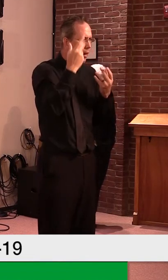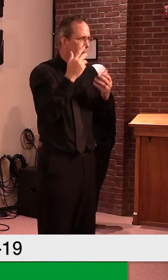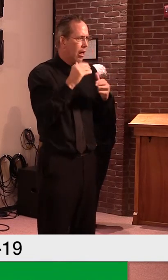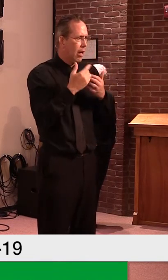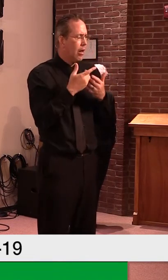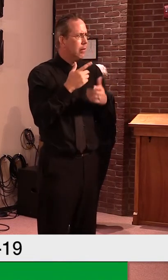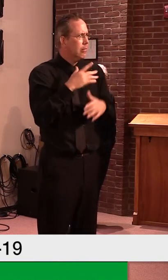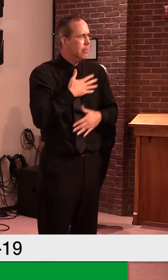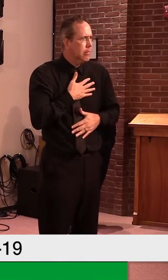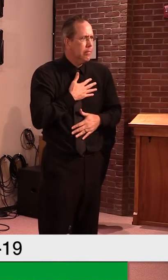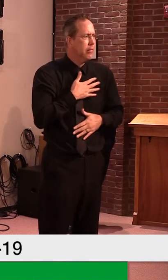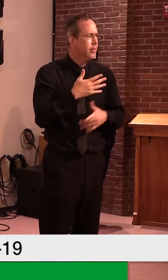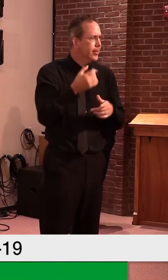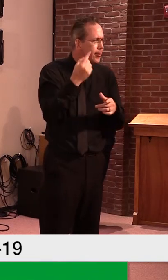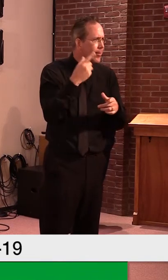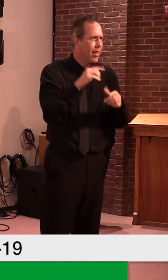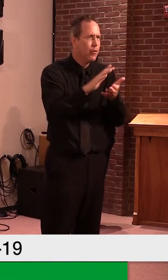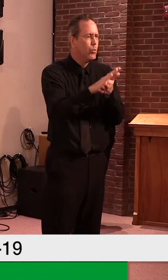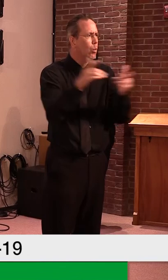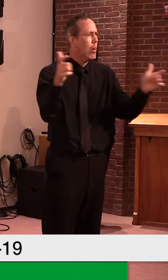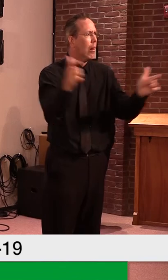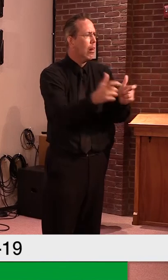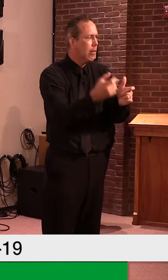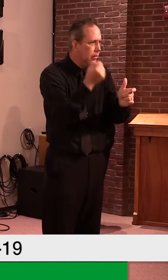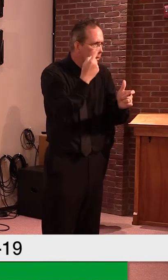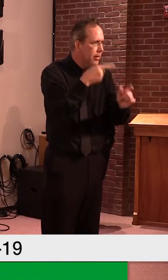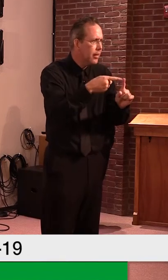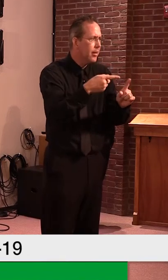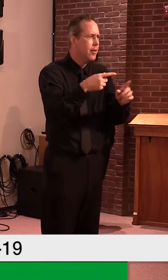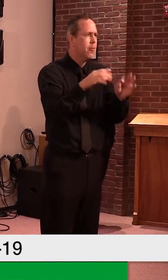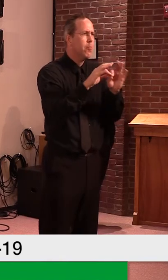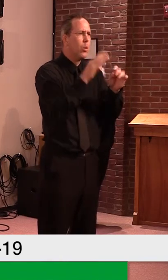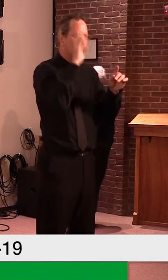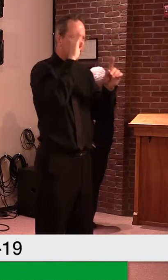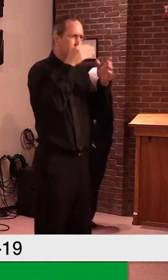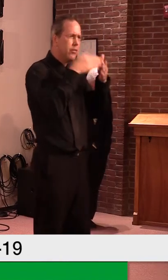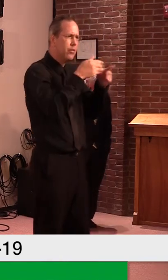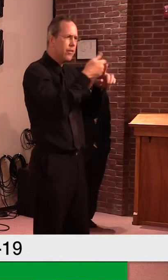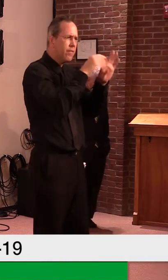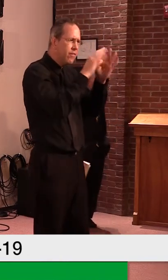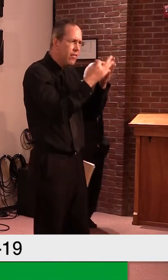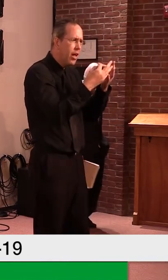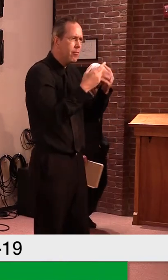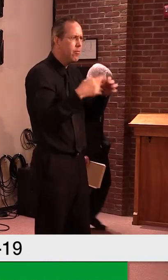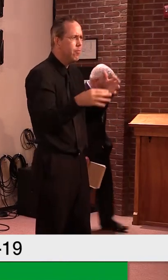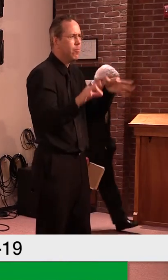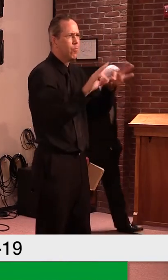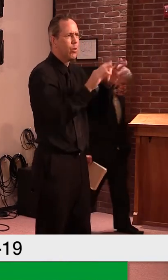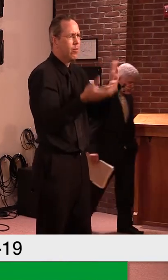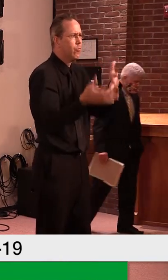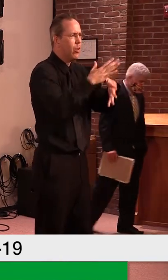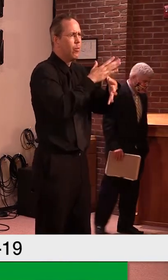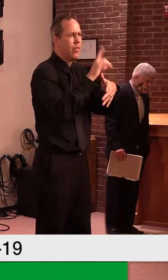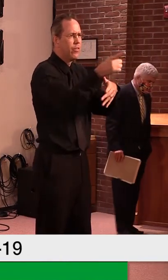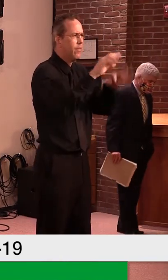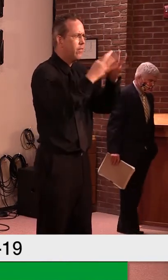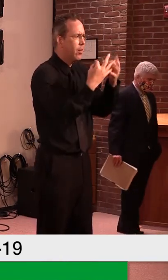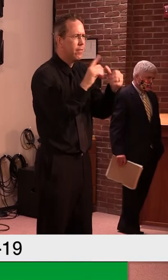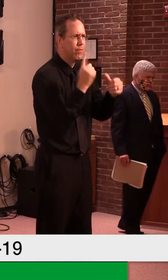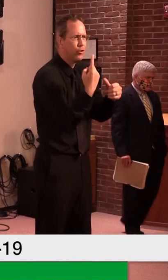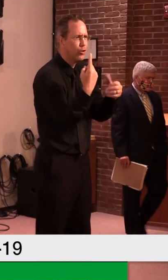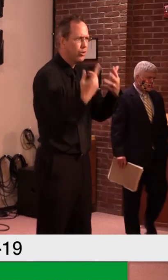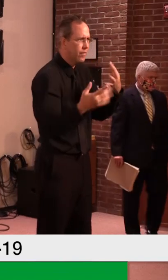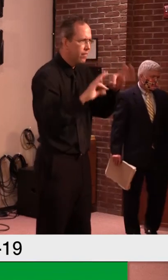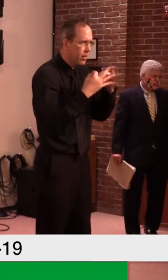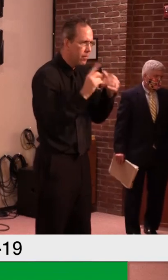obligation of any parents in terms of the funding, you know, we had a question earlier in the conference call about, uh, the number of students and how we take attendance